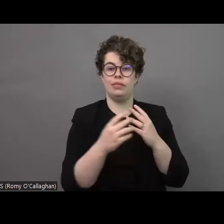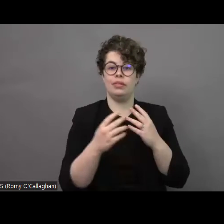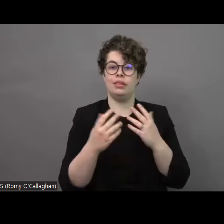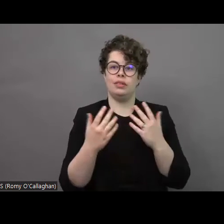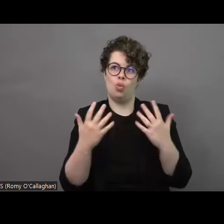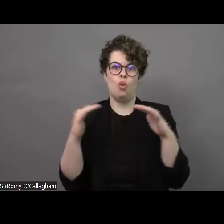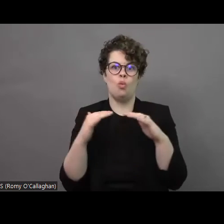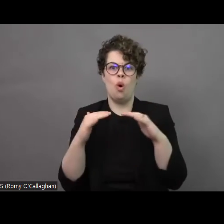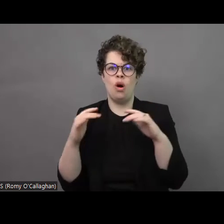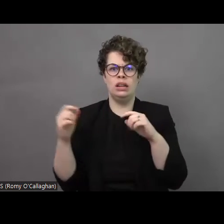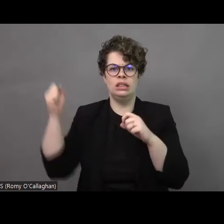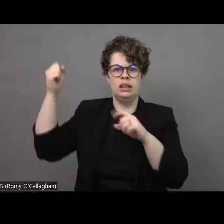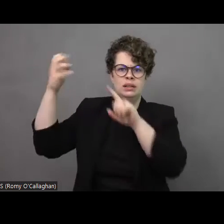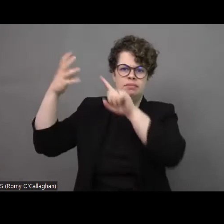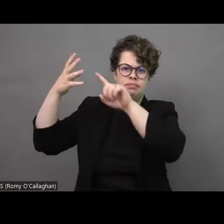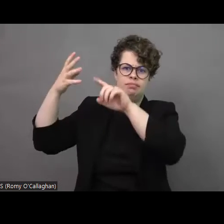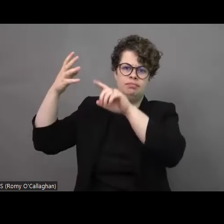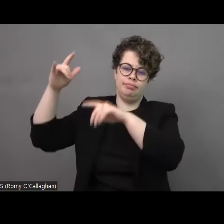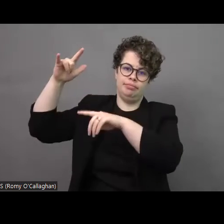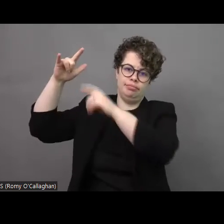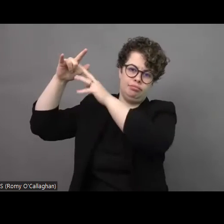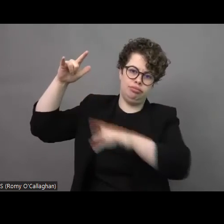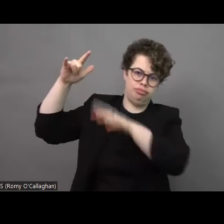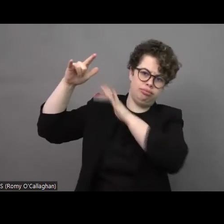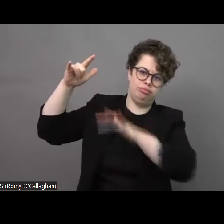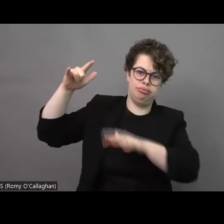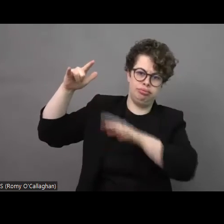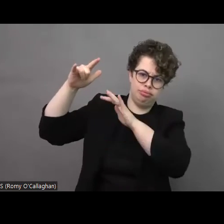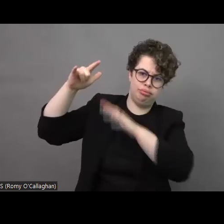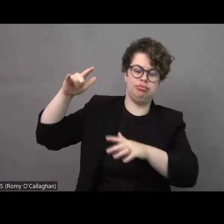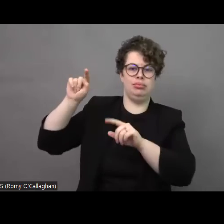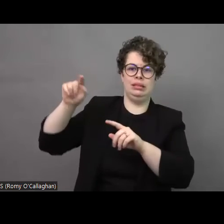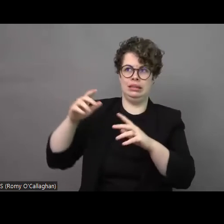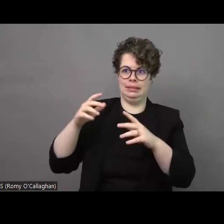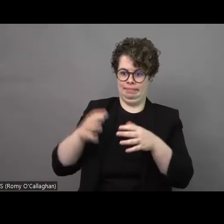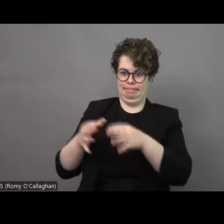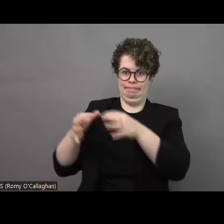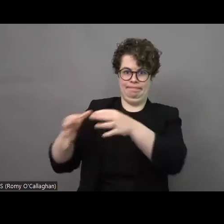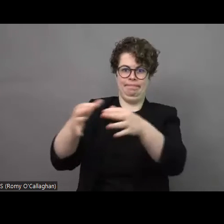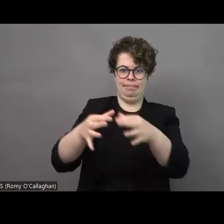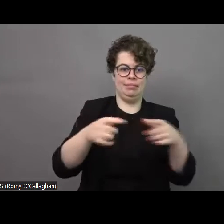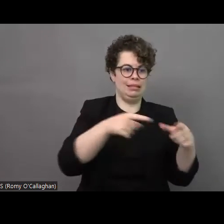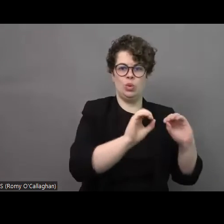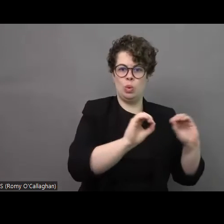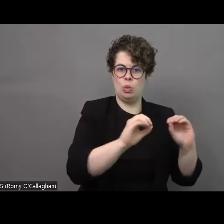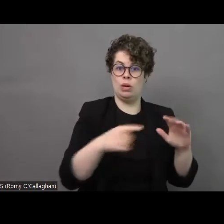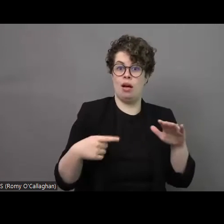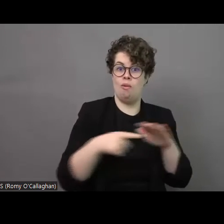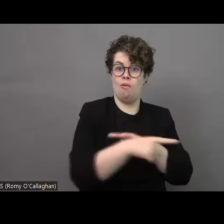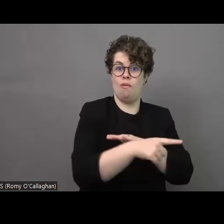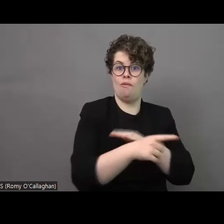zones so bombing is done in Kharqiv Kyiv and so on so if we look at the overall statistics